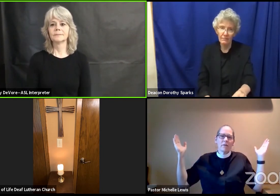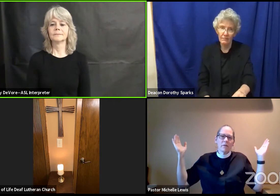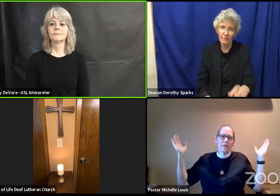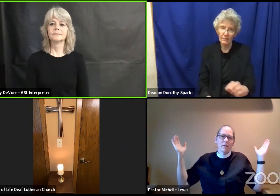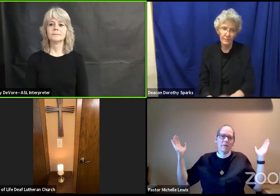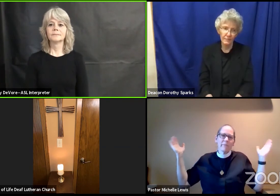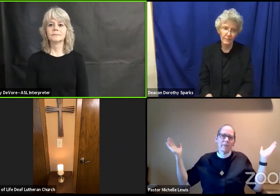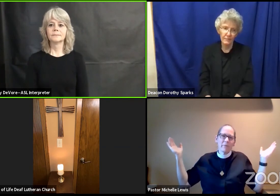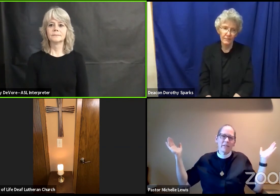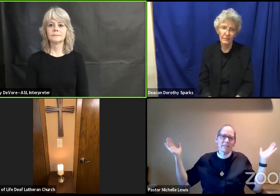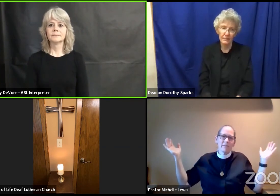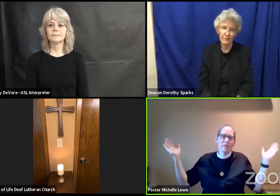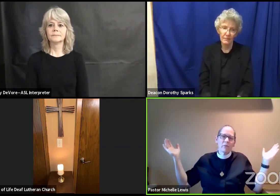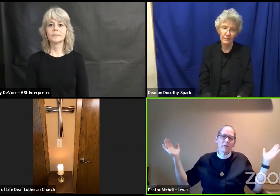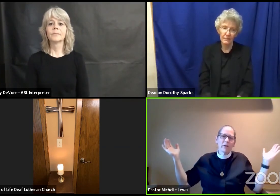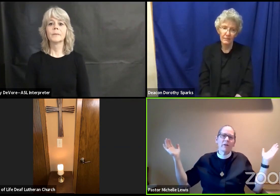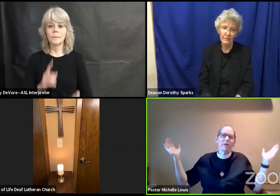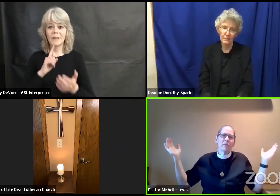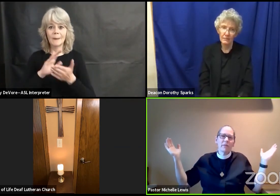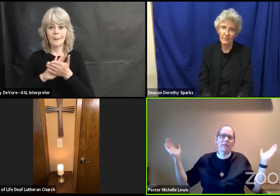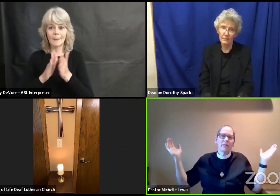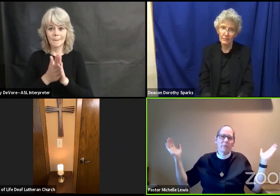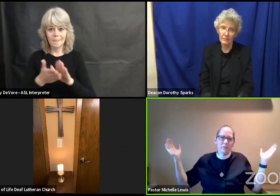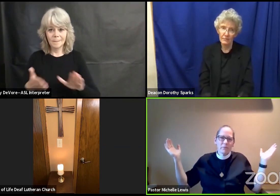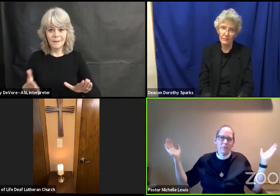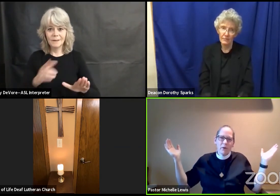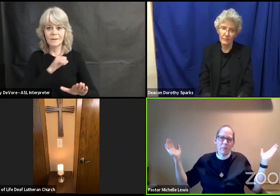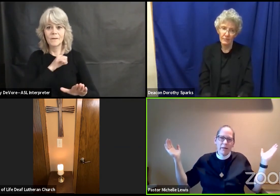may the peace of the lord be with you always